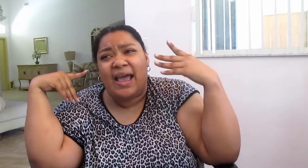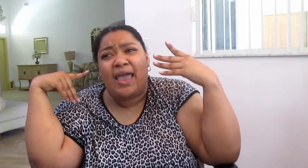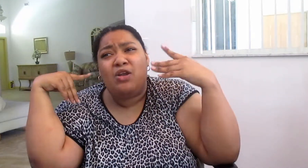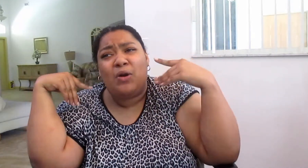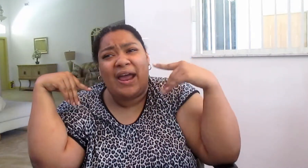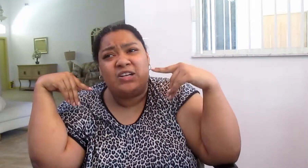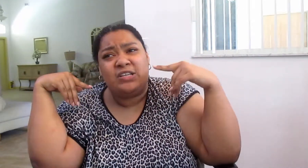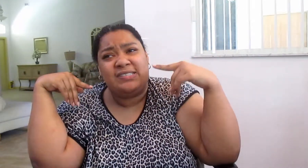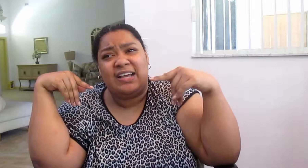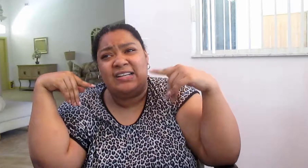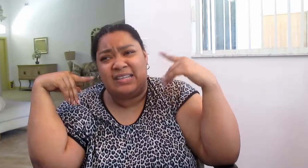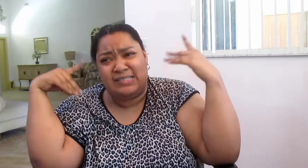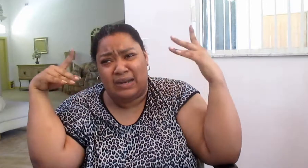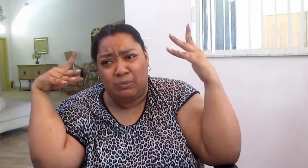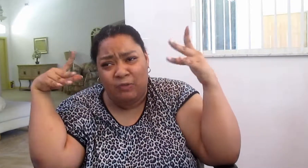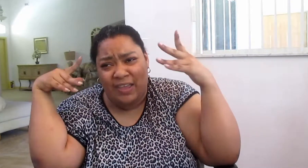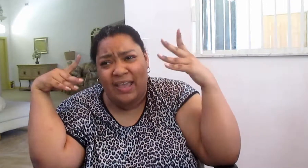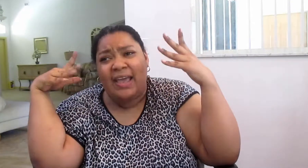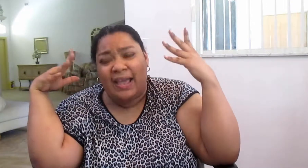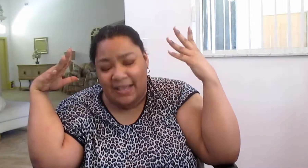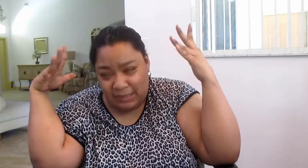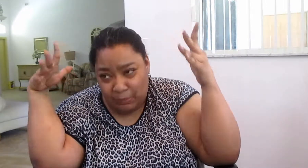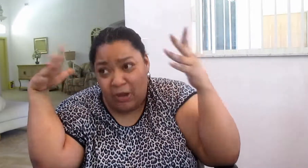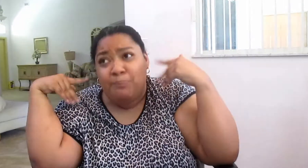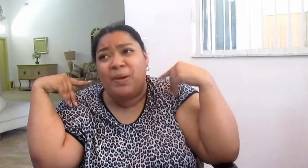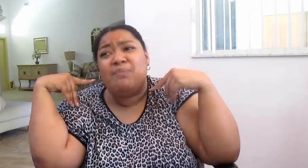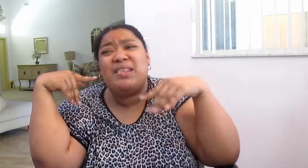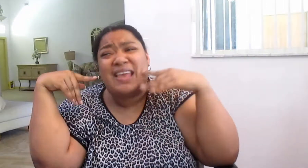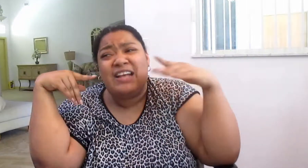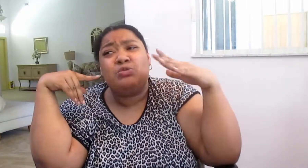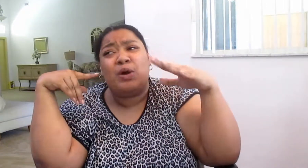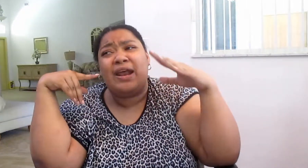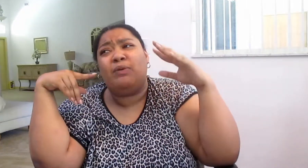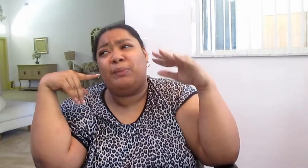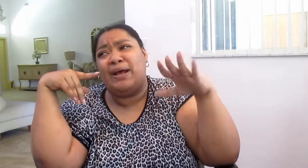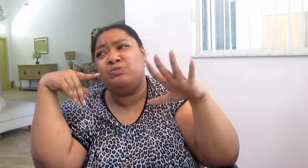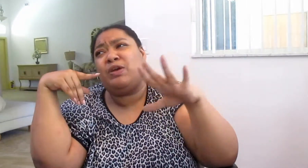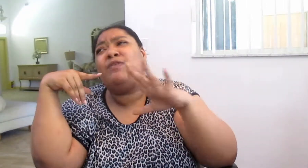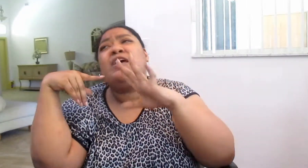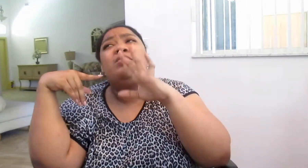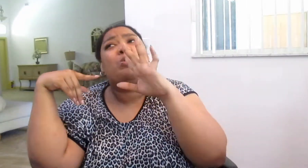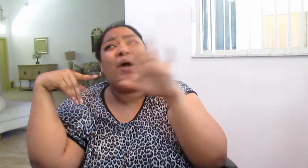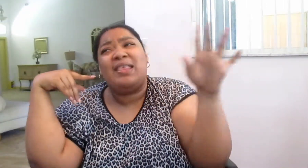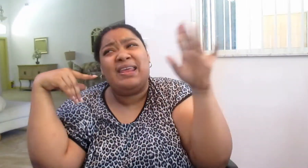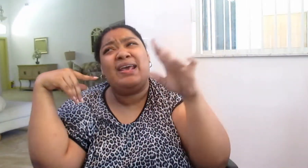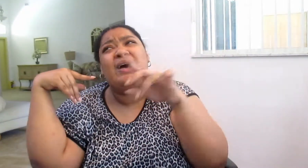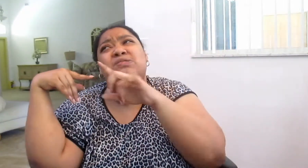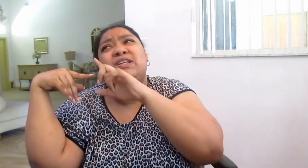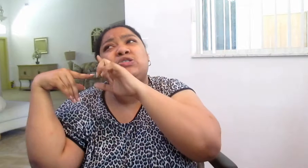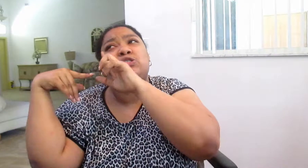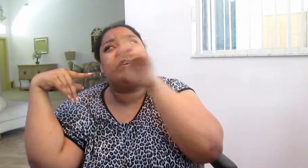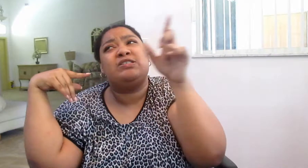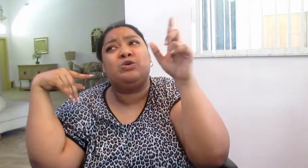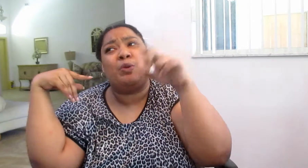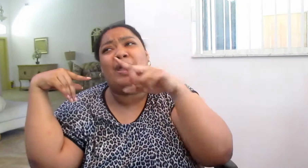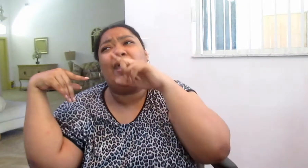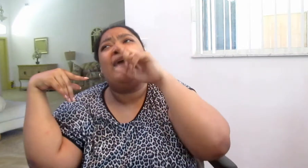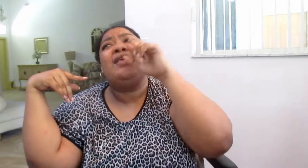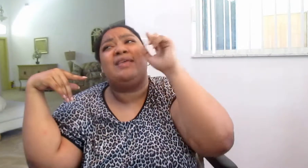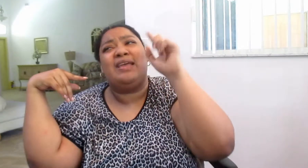you don't actually see because it's not a movie. It's a book, but, but that's what it reminds me of. The way that he comes in is just the way the